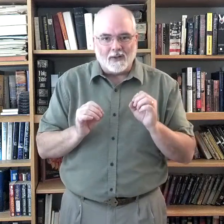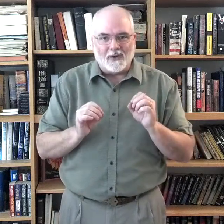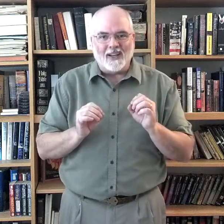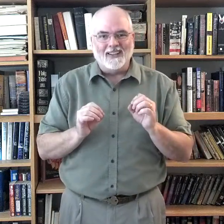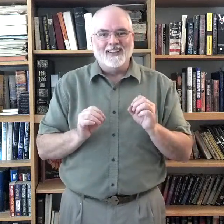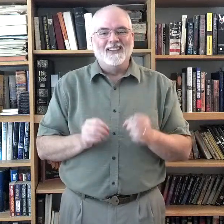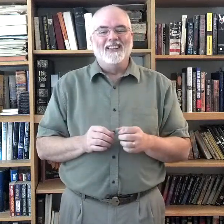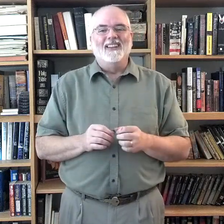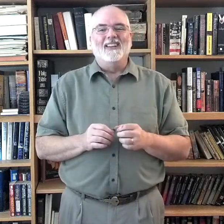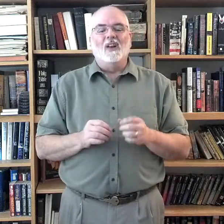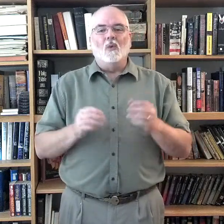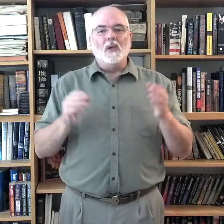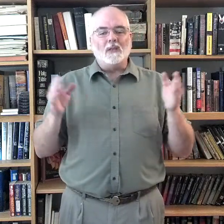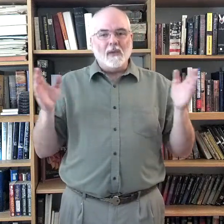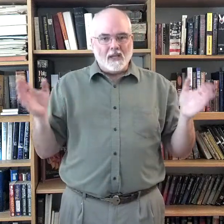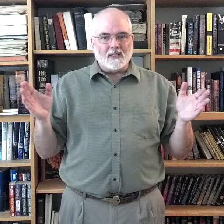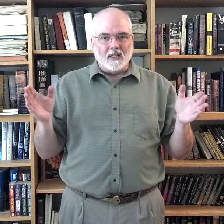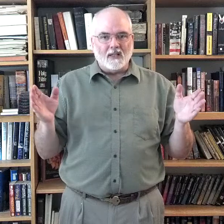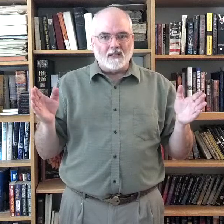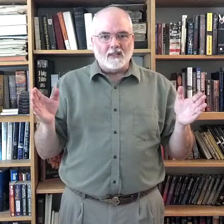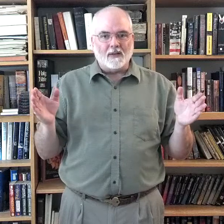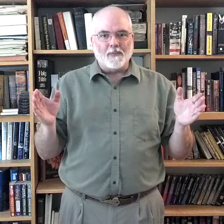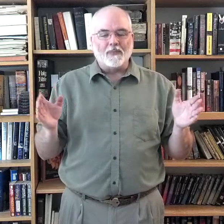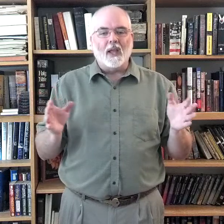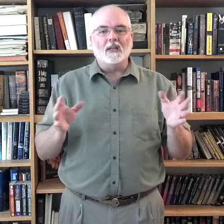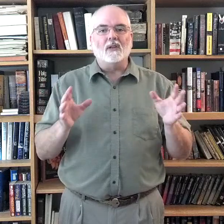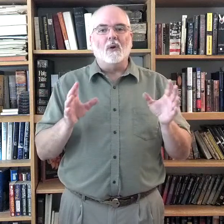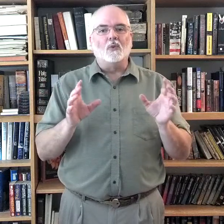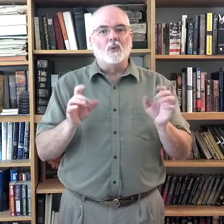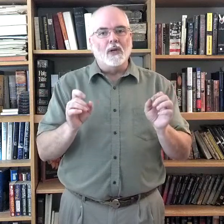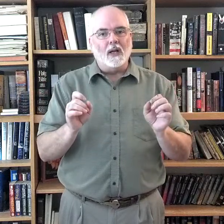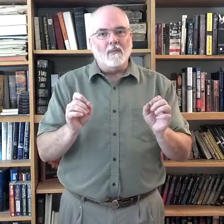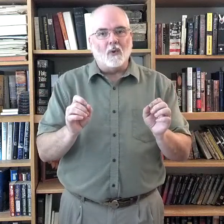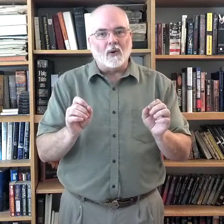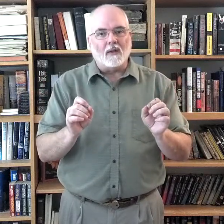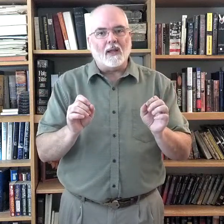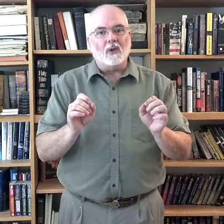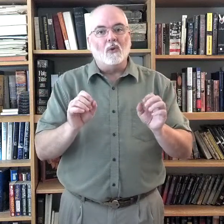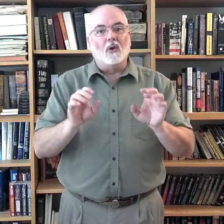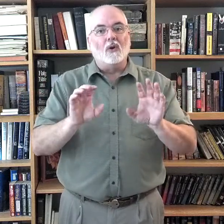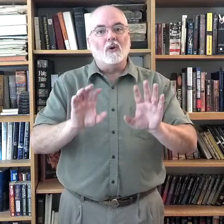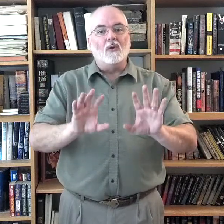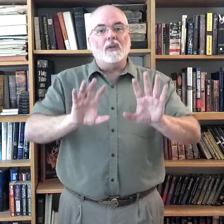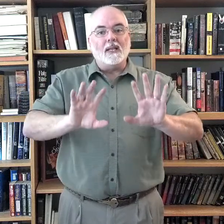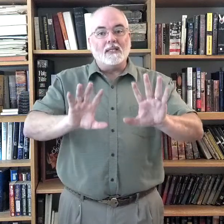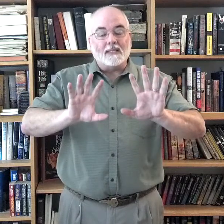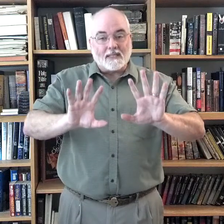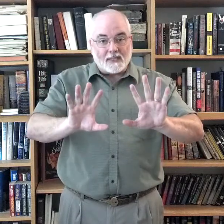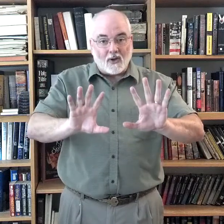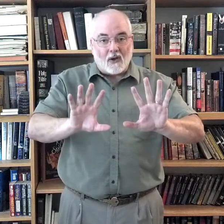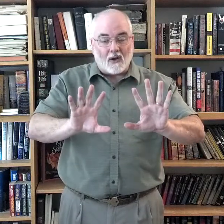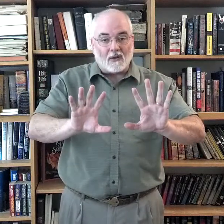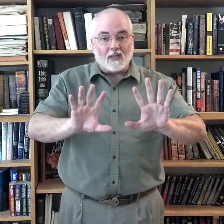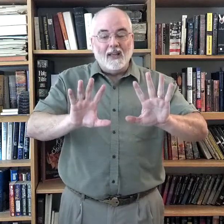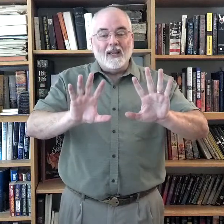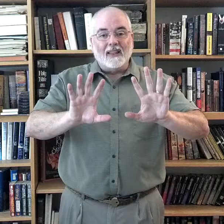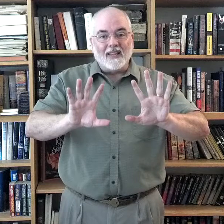okay? We speak in sentences. And so it's really important that you learn these songs, these